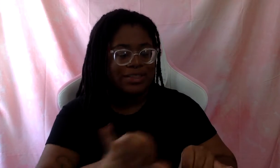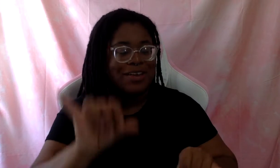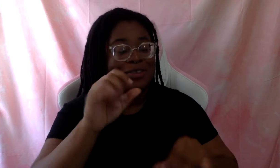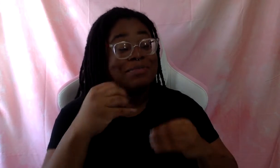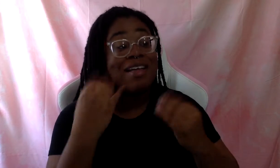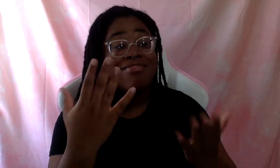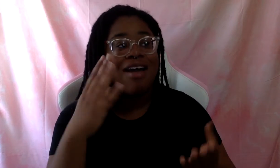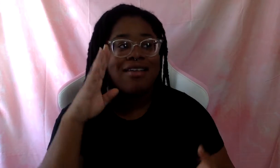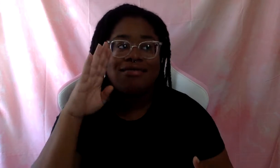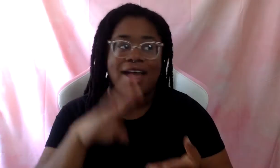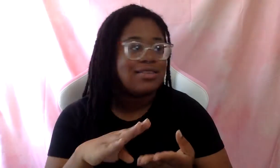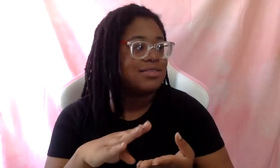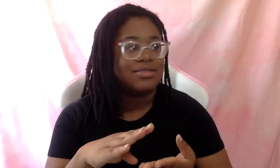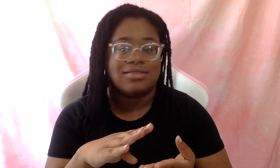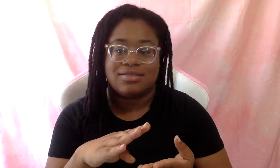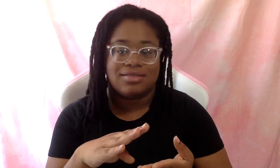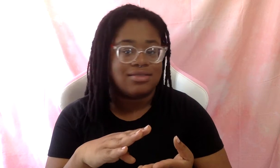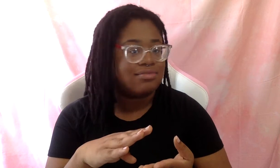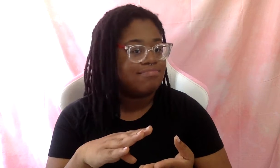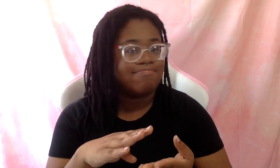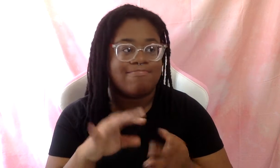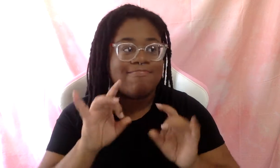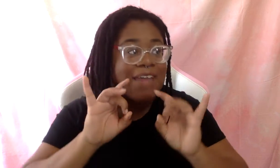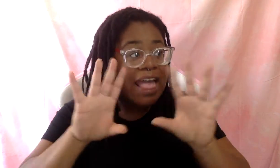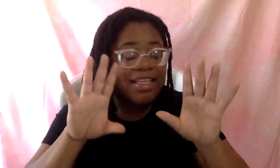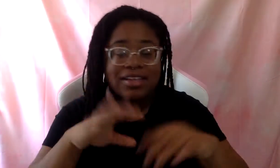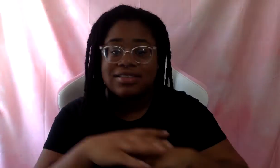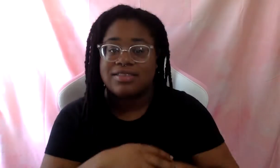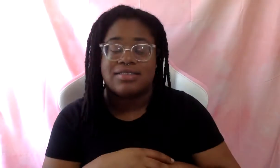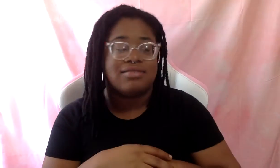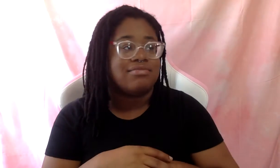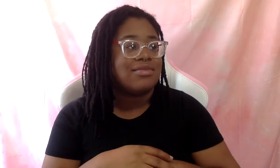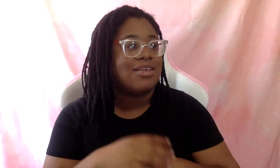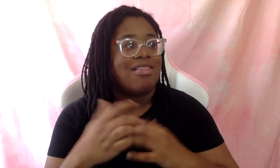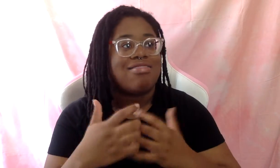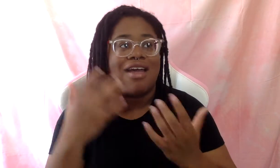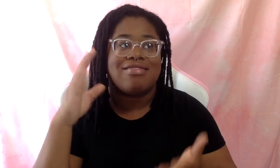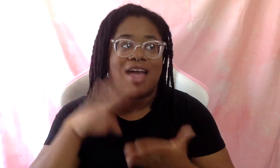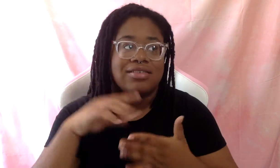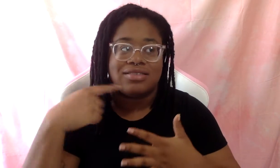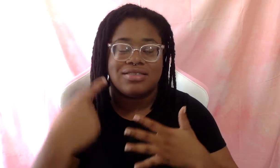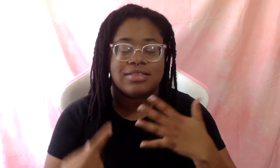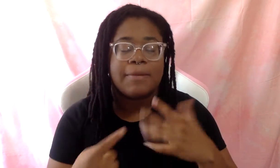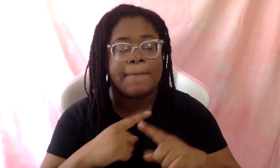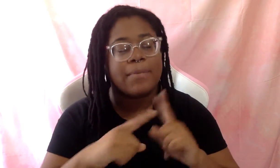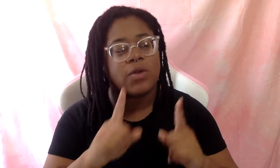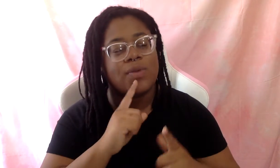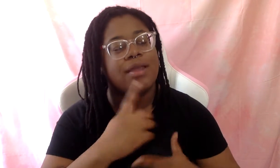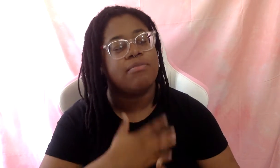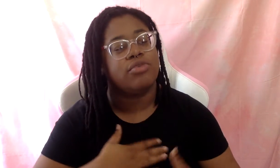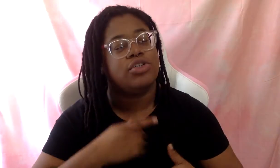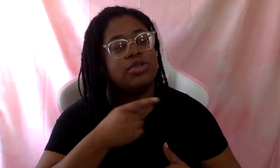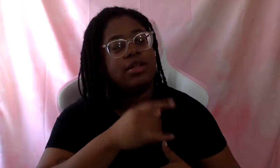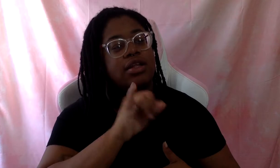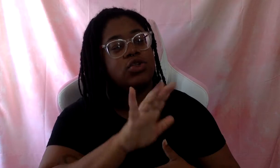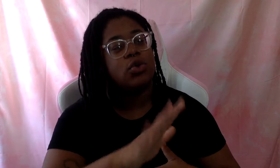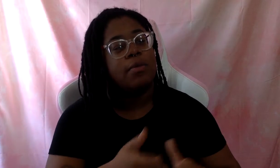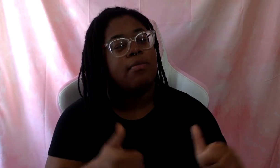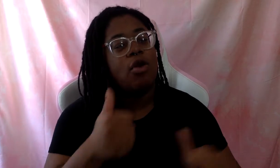less, a lot less of violence. There'd be a lot less. But, um, I appreciate that that's still a priority in your life. Like you're